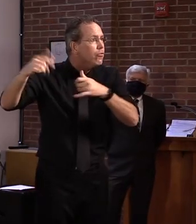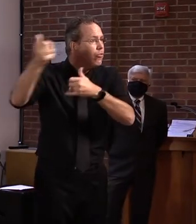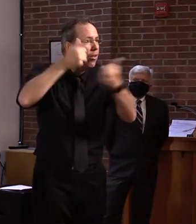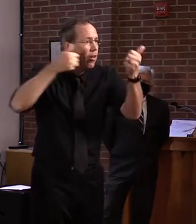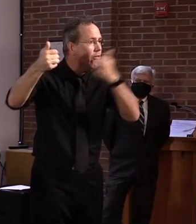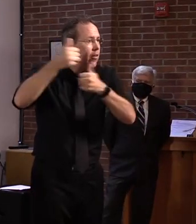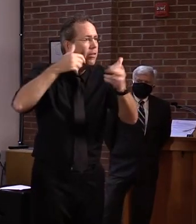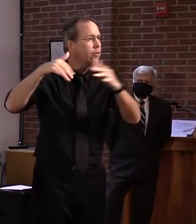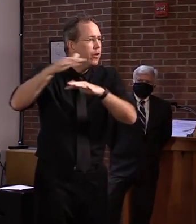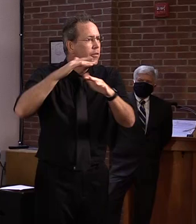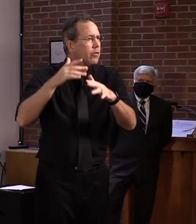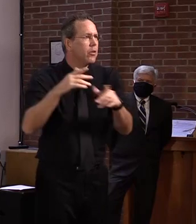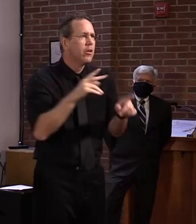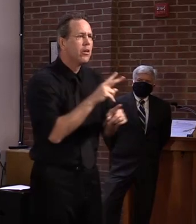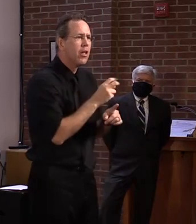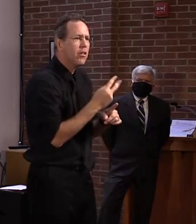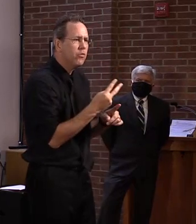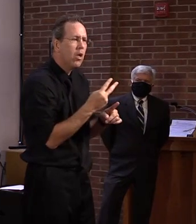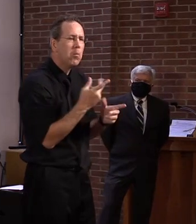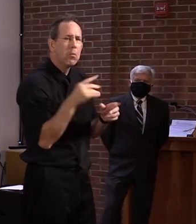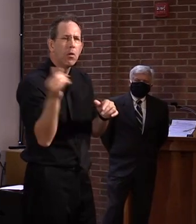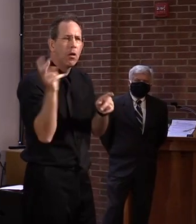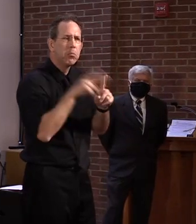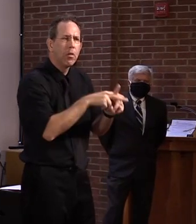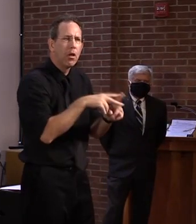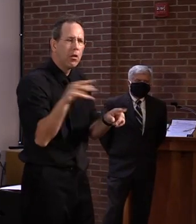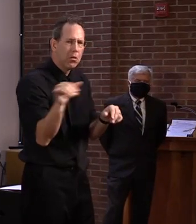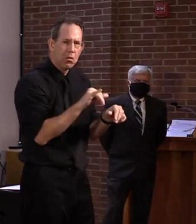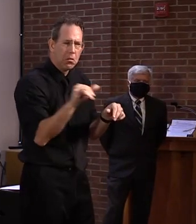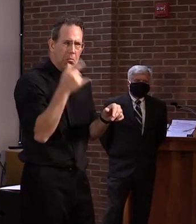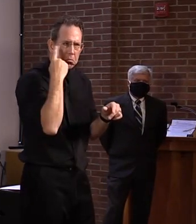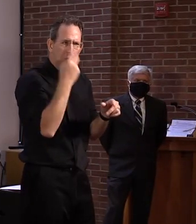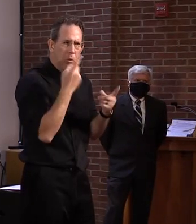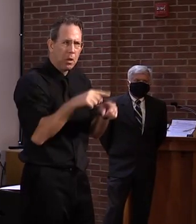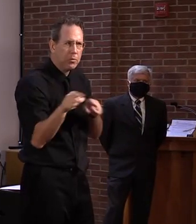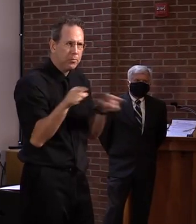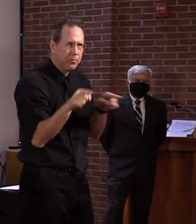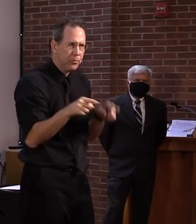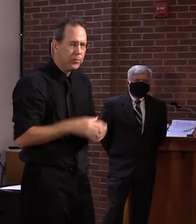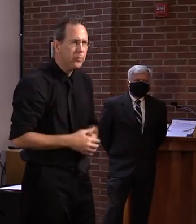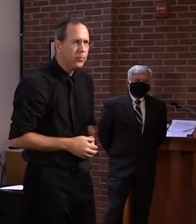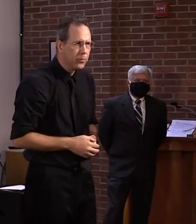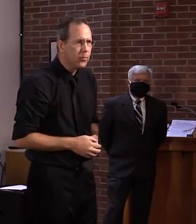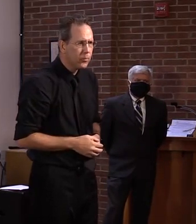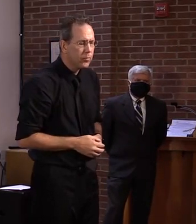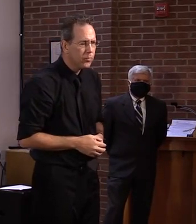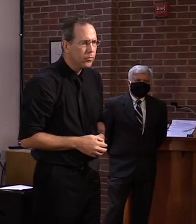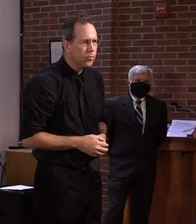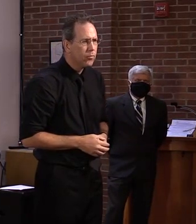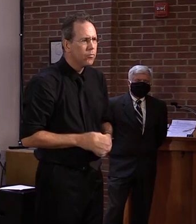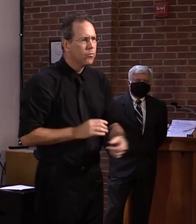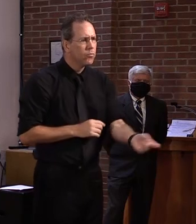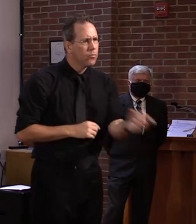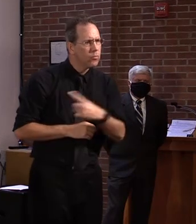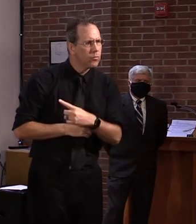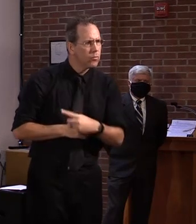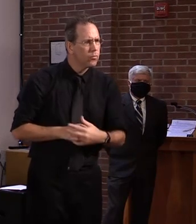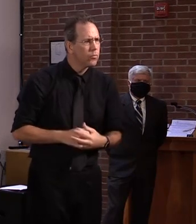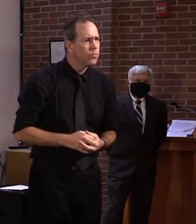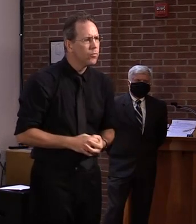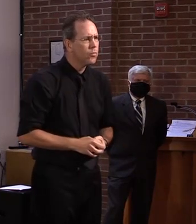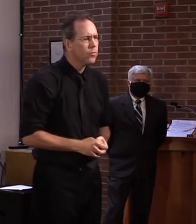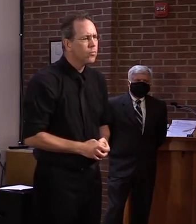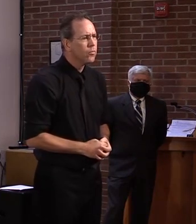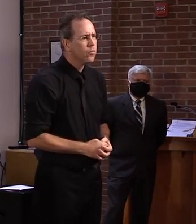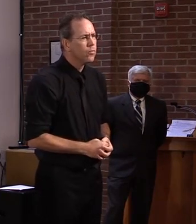confident right now that we're going to be able to reopen K-12 successfully. And what's the mechanism for you folks as far as the monitoring goes and making sure